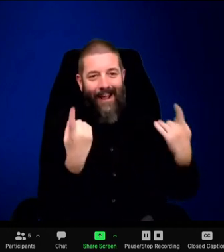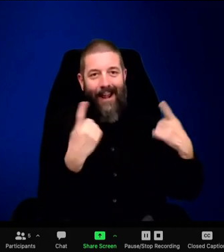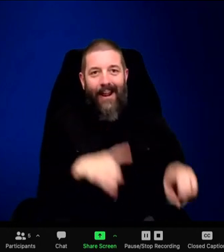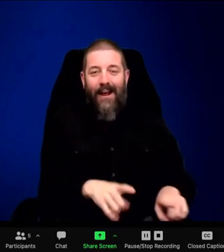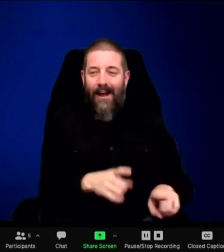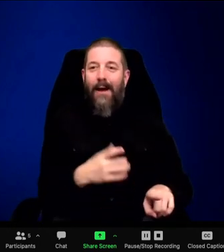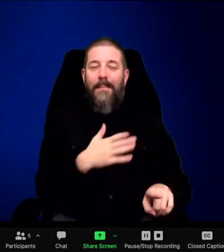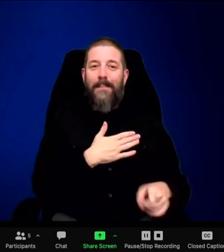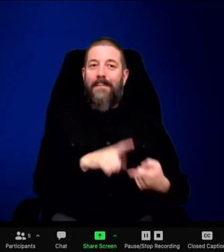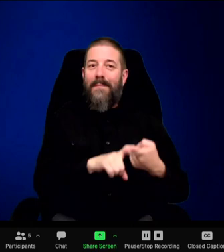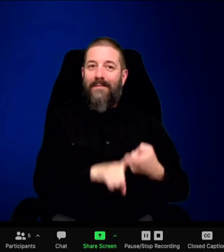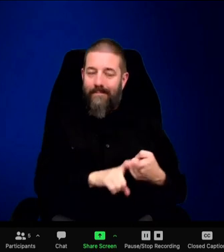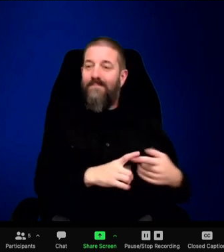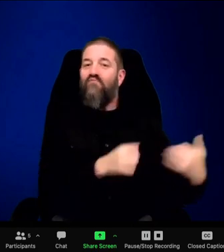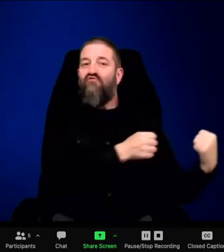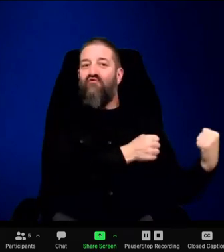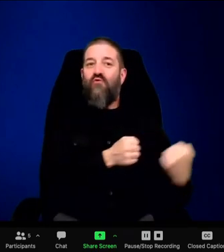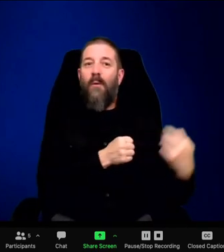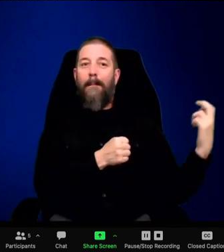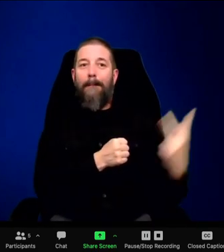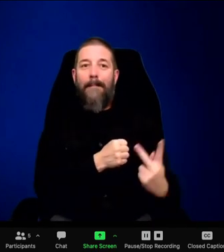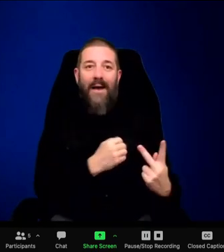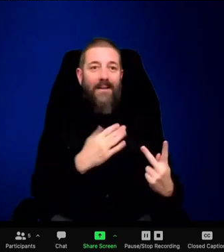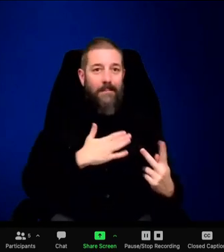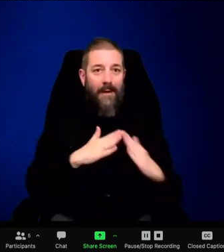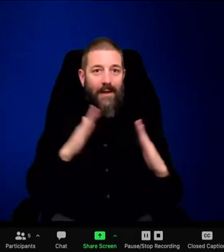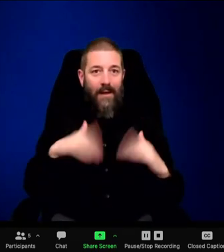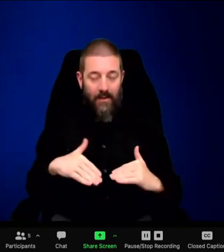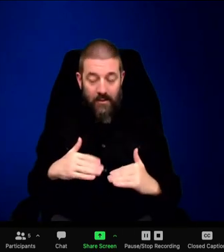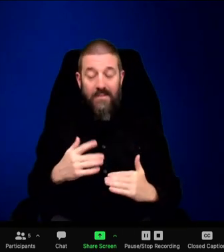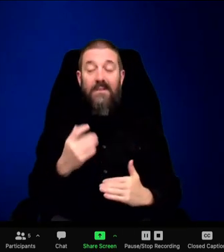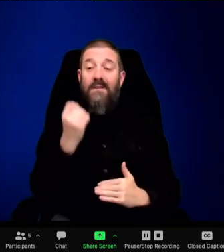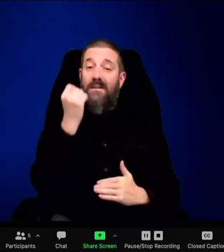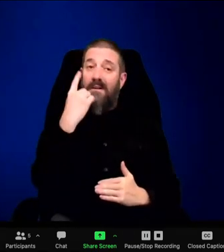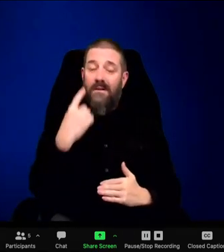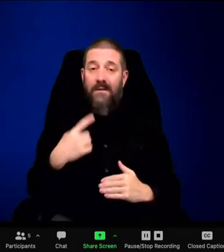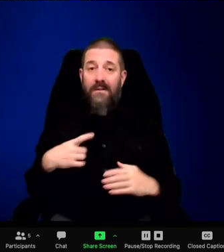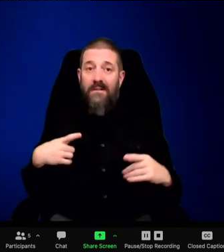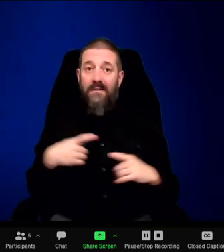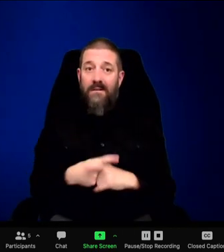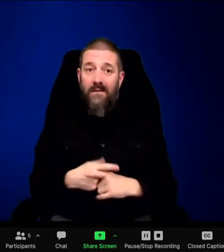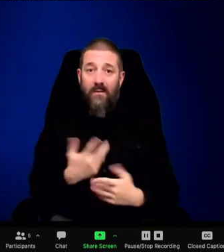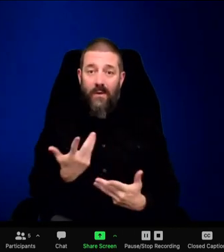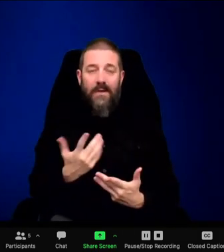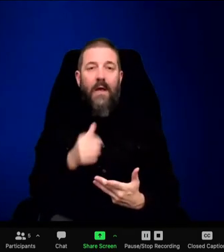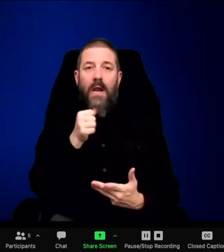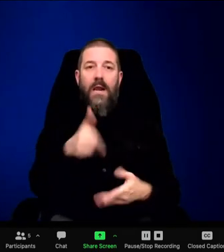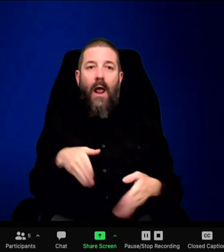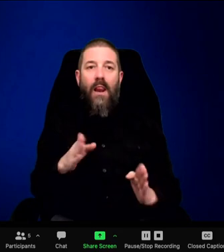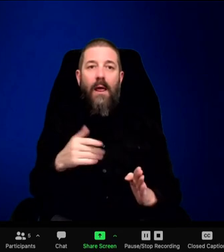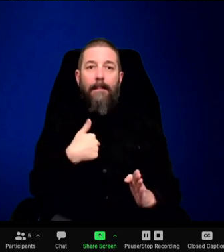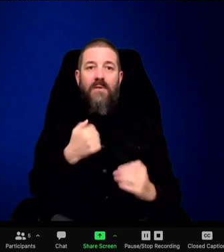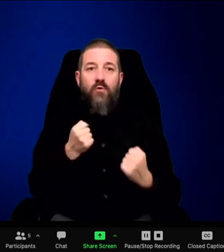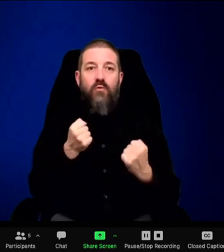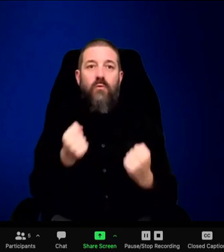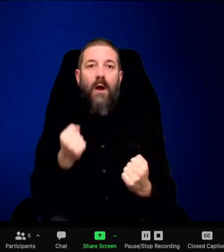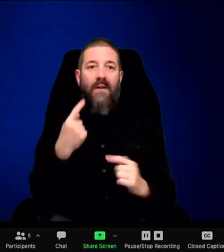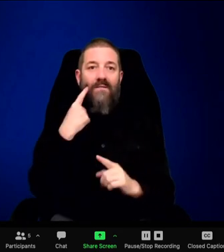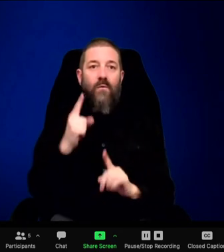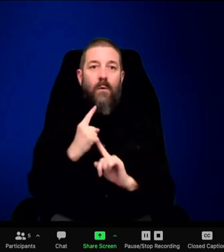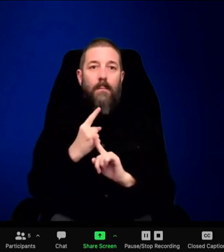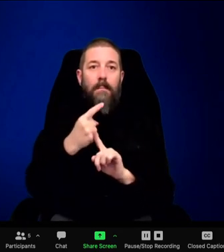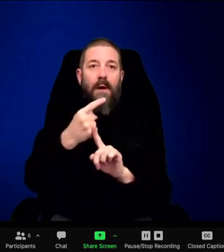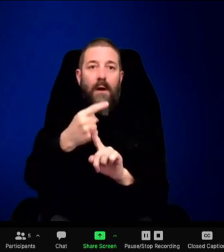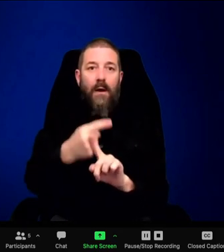I went to sleep, I had that same dream. And again, I knew this wasn't reality. I knew that 926